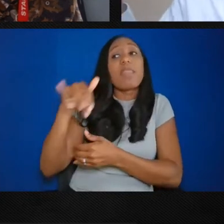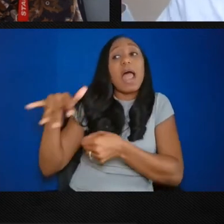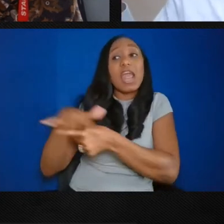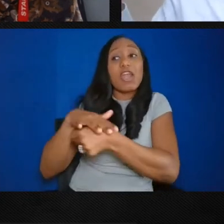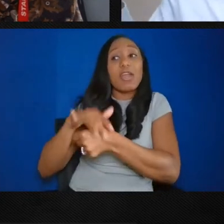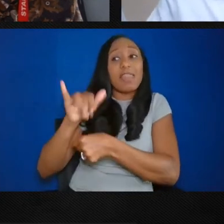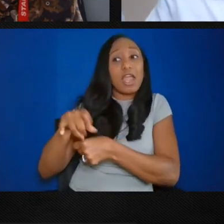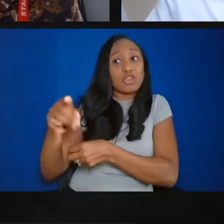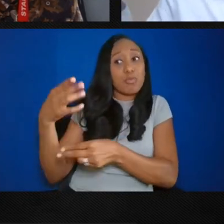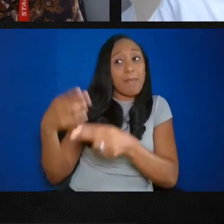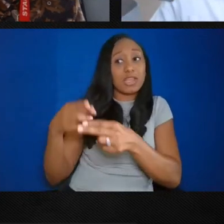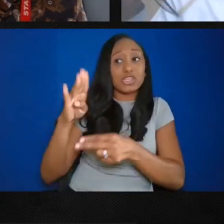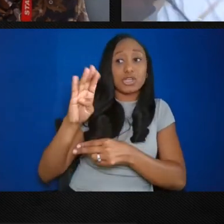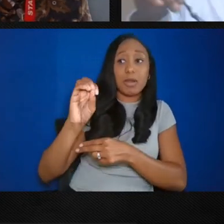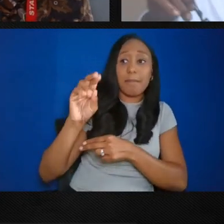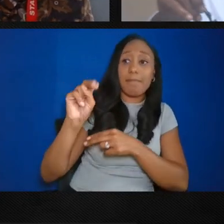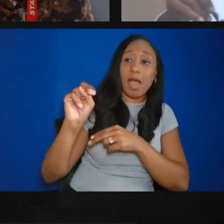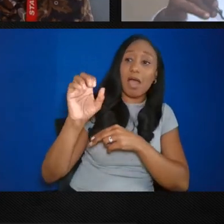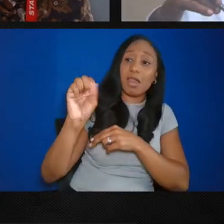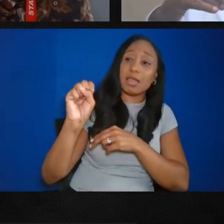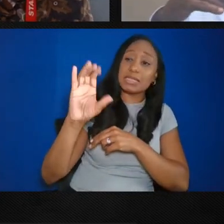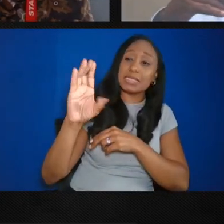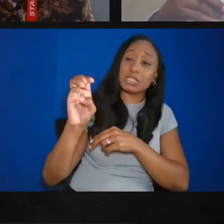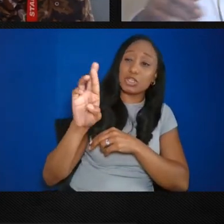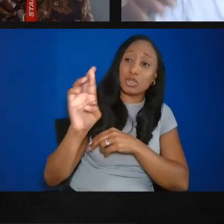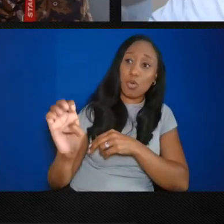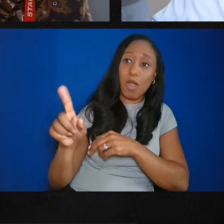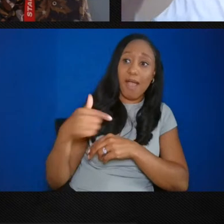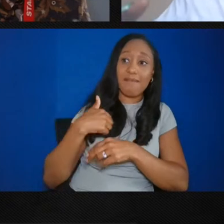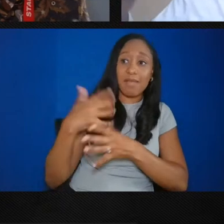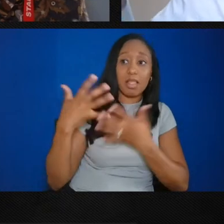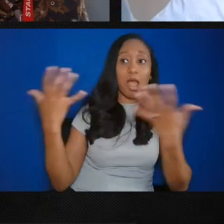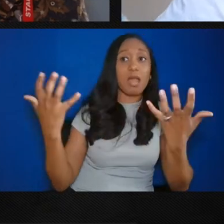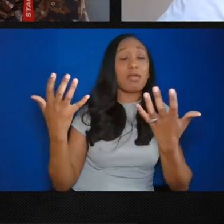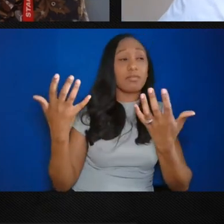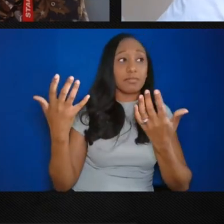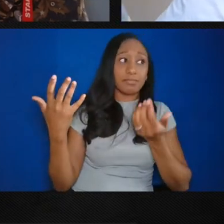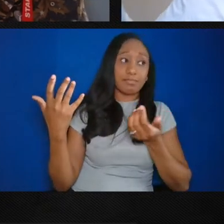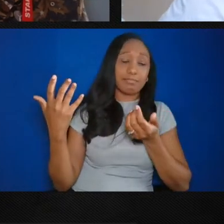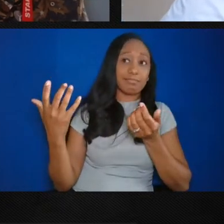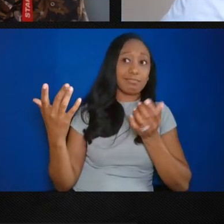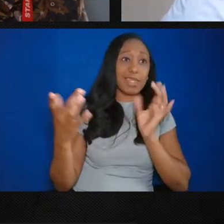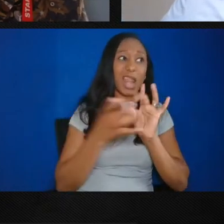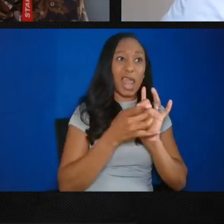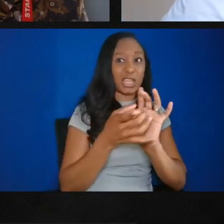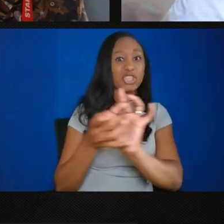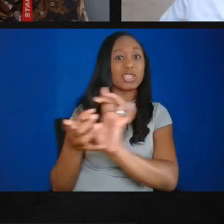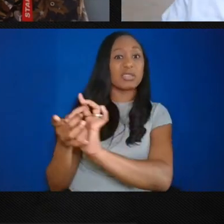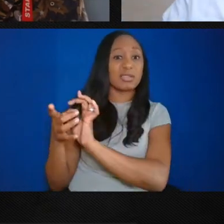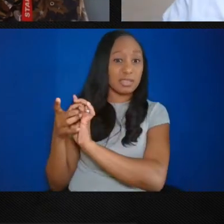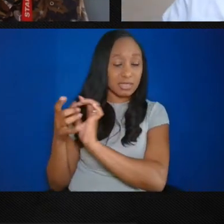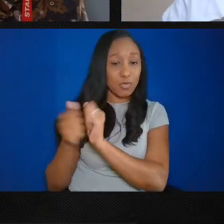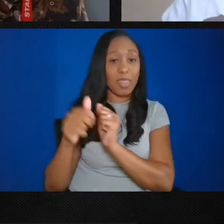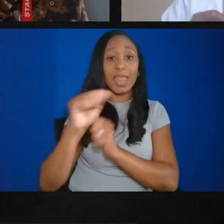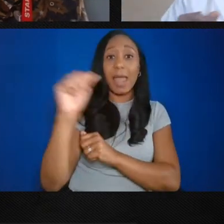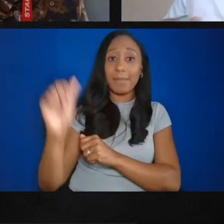Coppin State College that has a lot of rich connections to cars and Sparrows Beach and Annapolis.